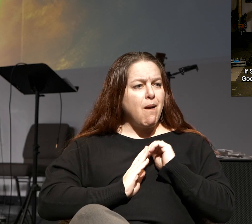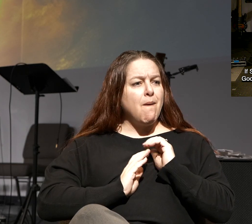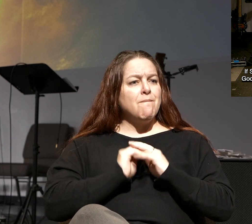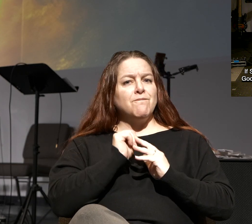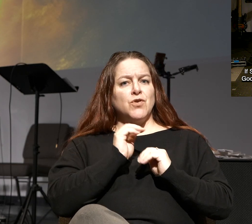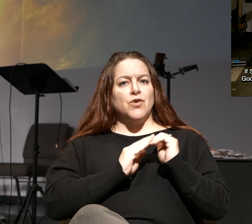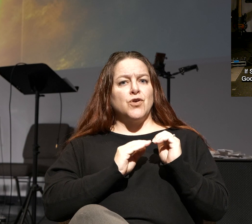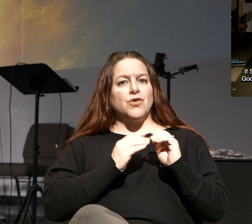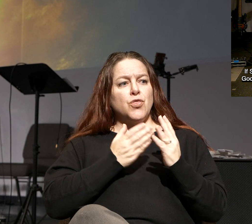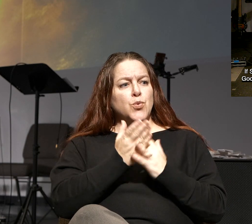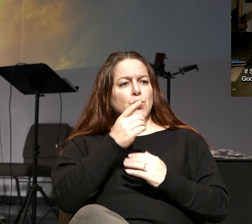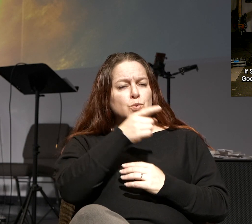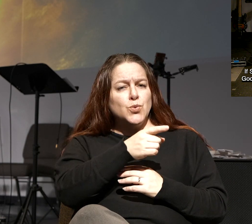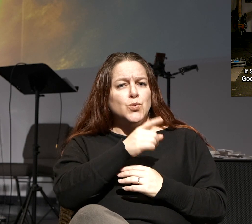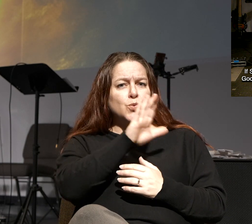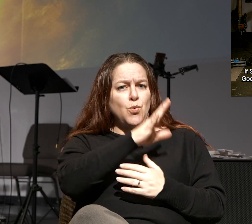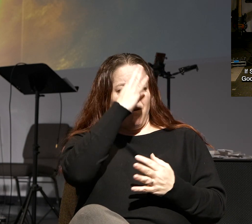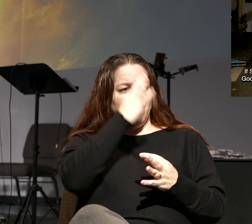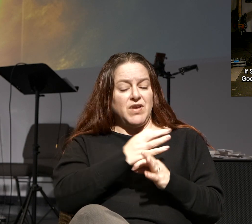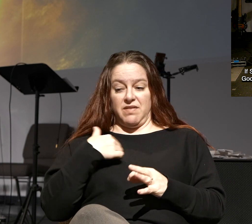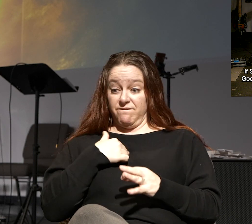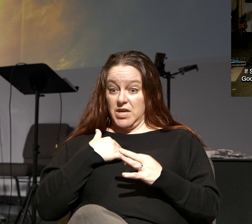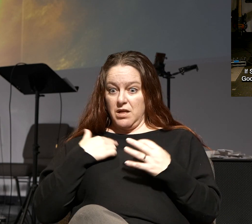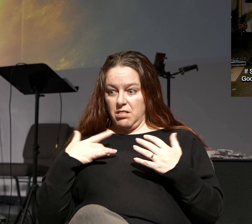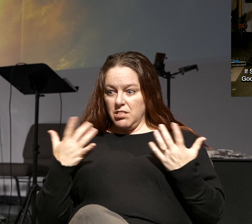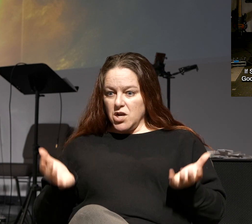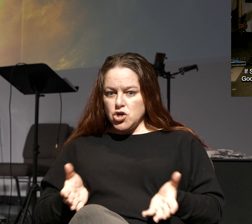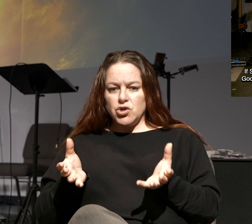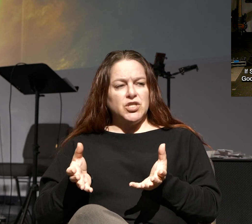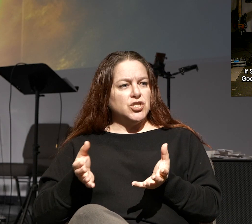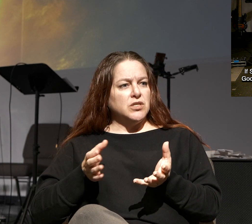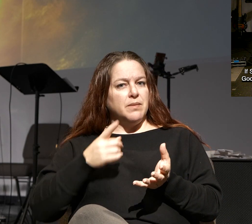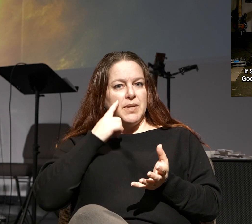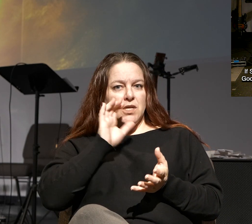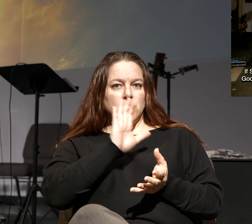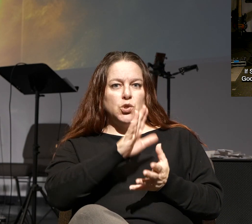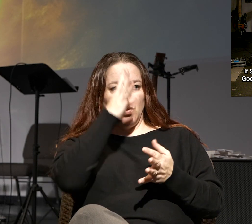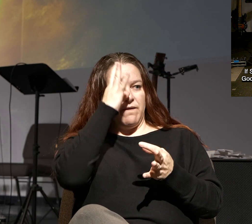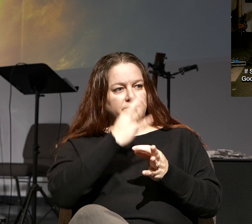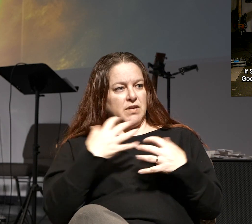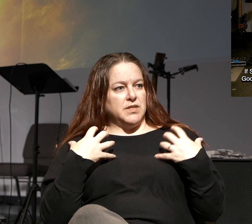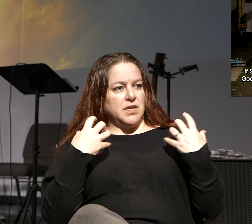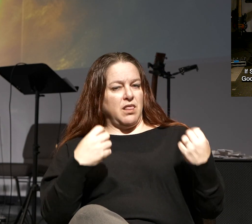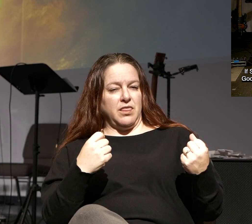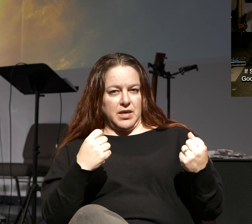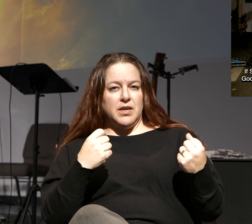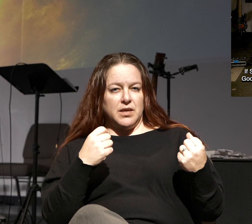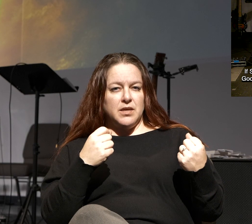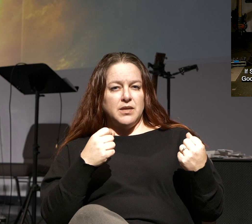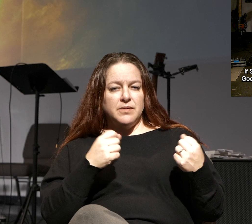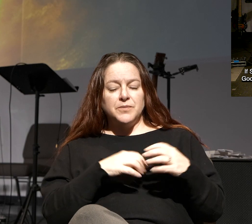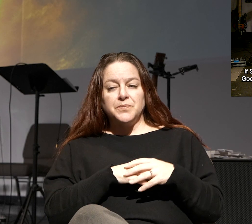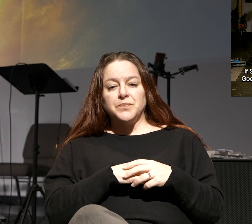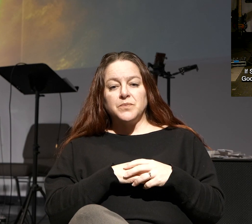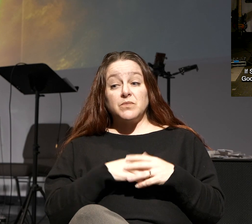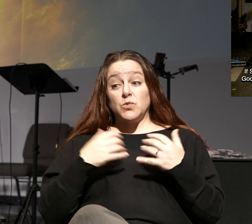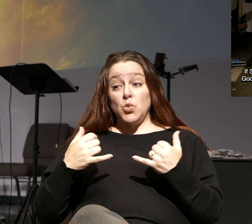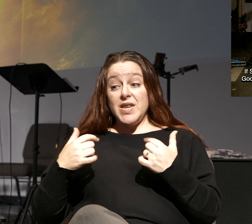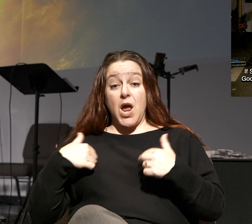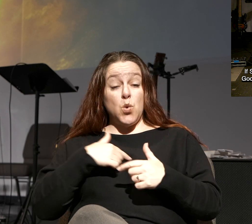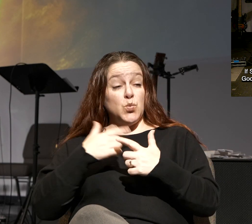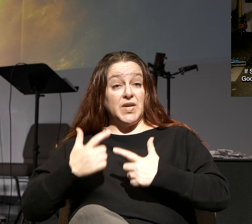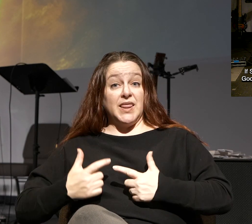through your faith. Boy, we're really encouraged because you have a healthy faith. For now we live